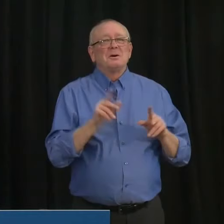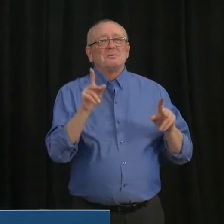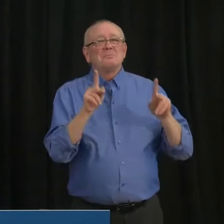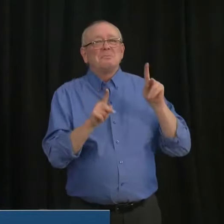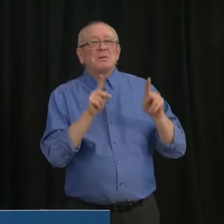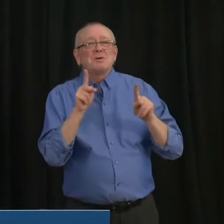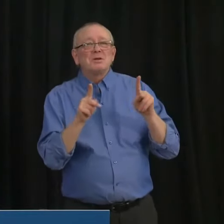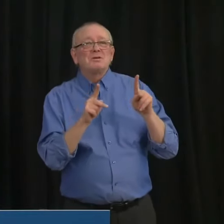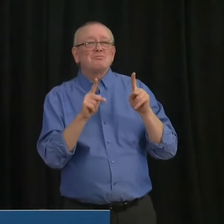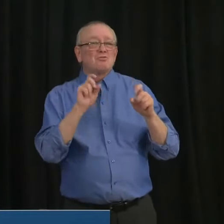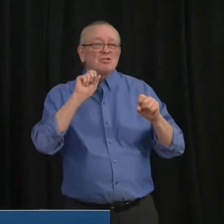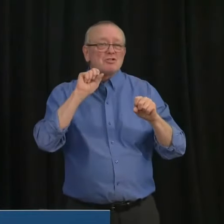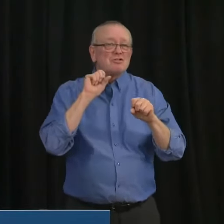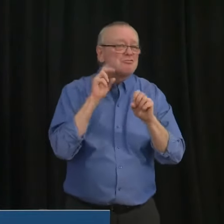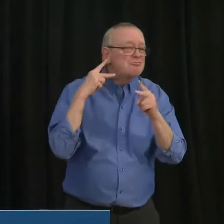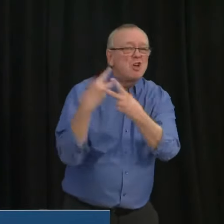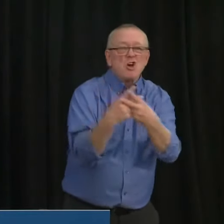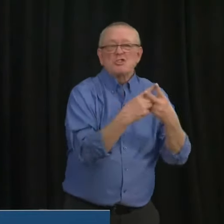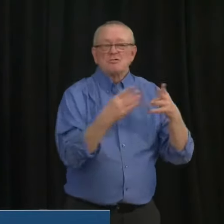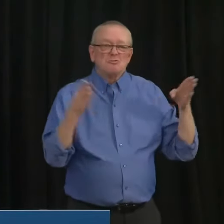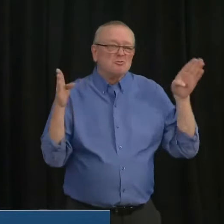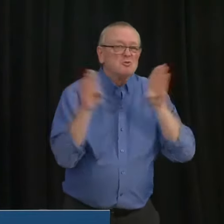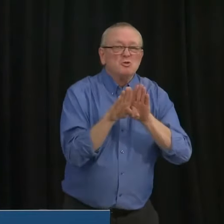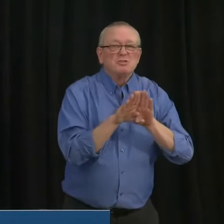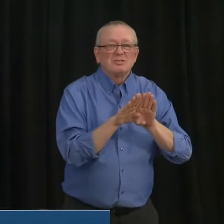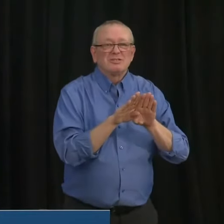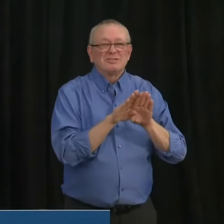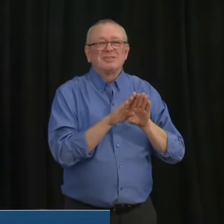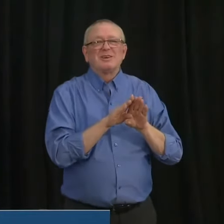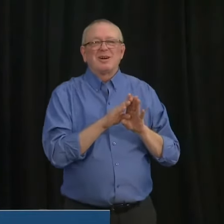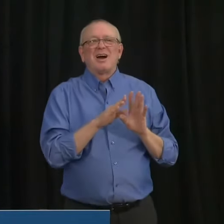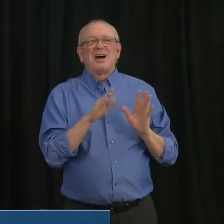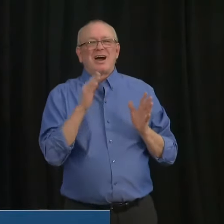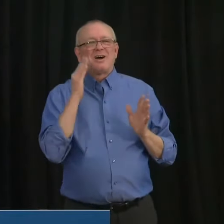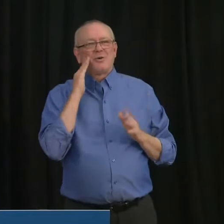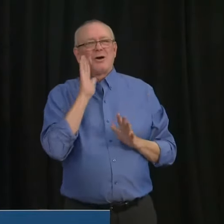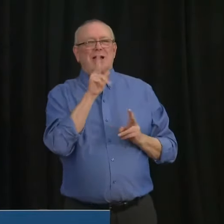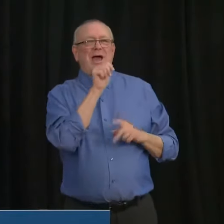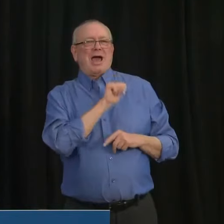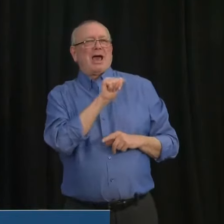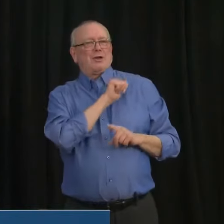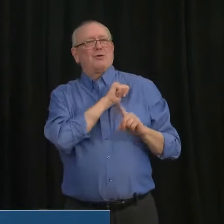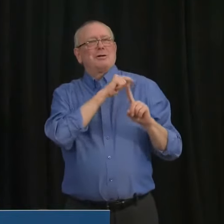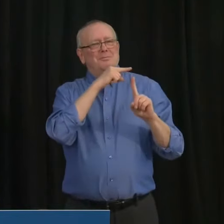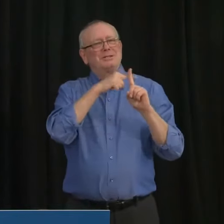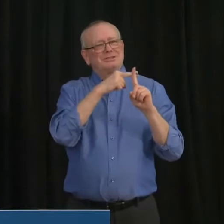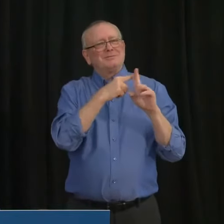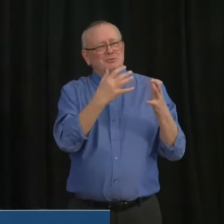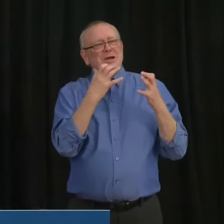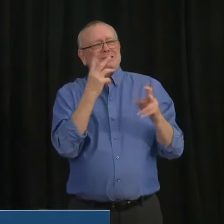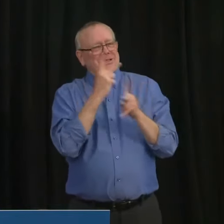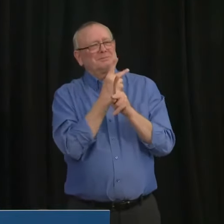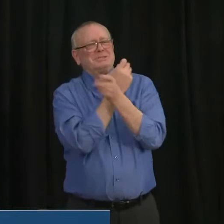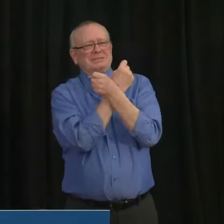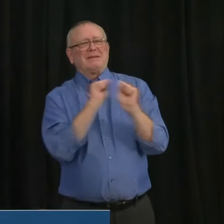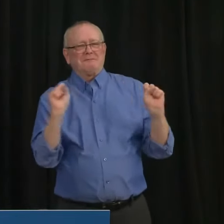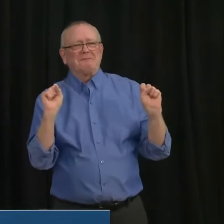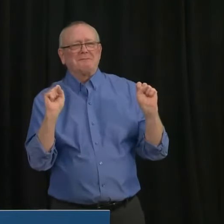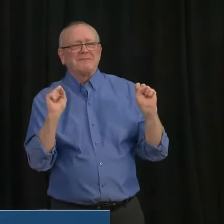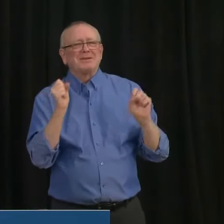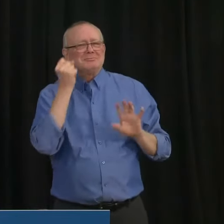are doing so in good faith, and that they are well-intentioned. Uh, let me, however, say this, um,